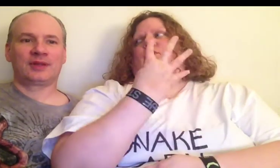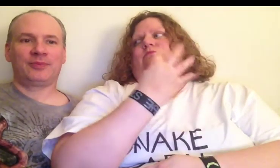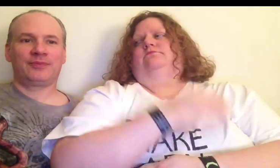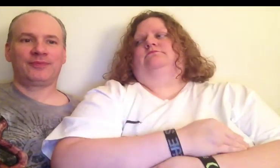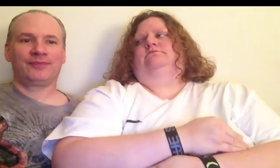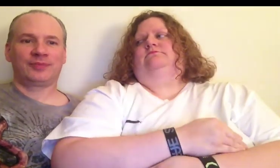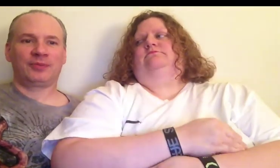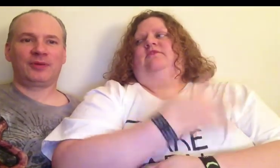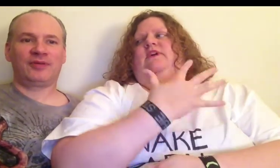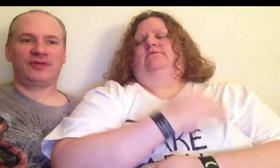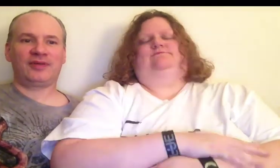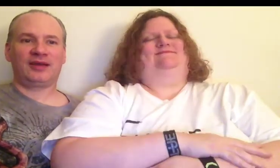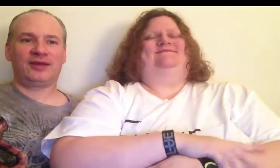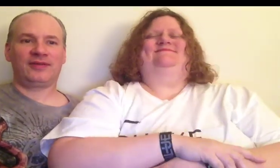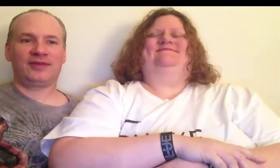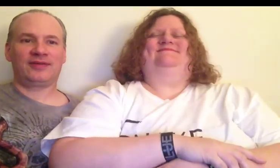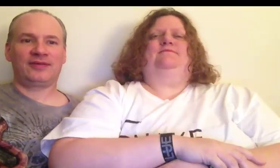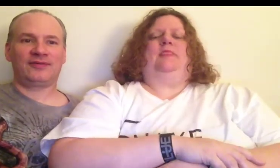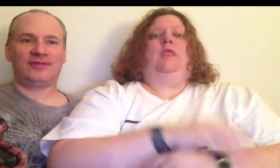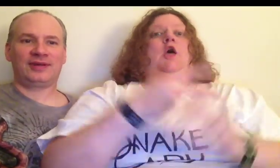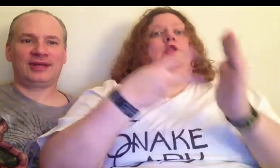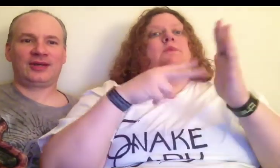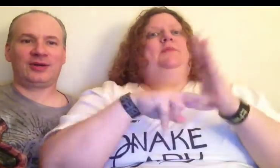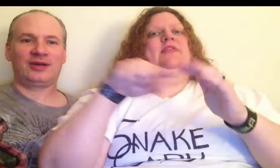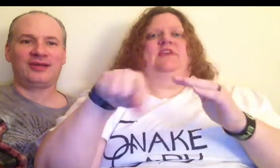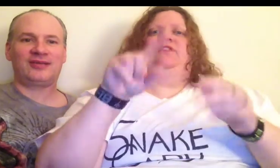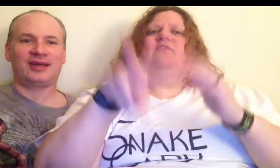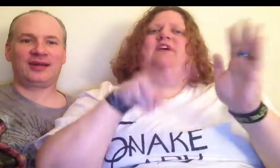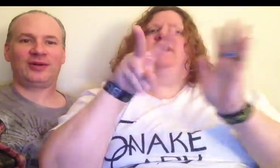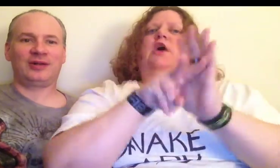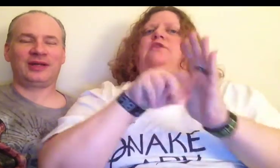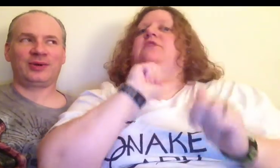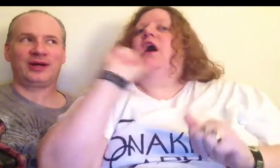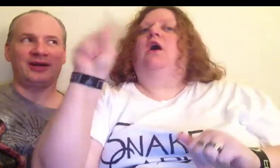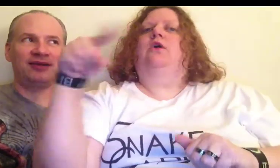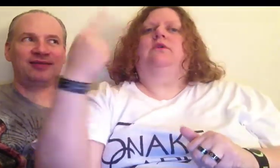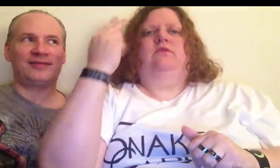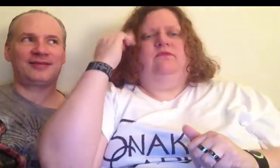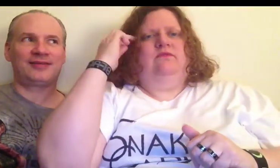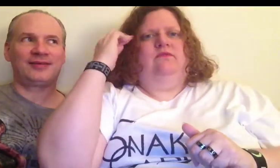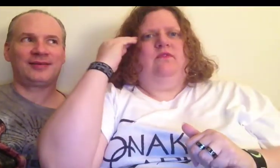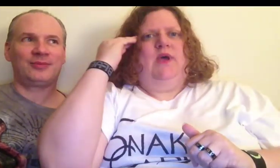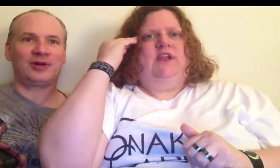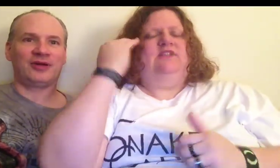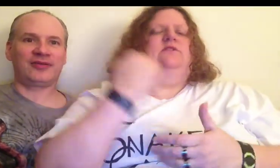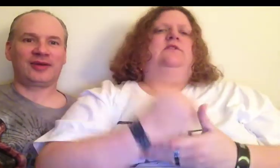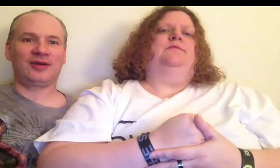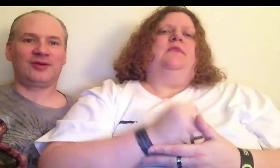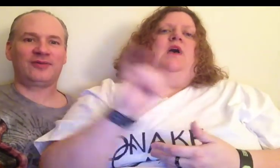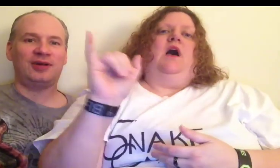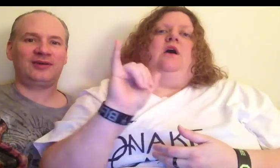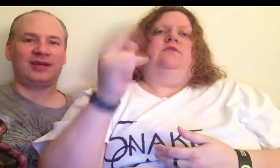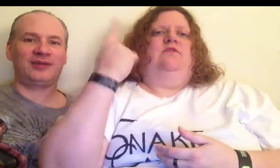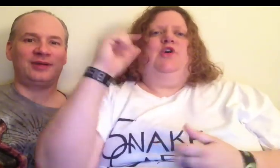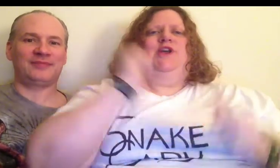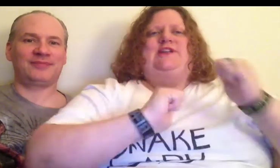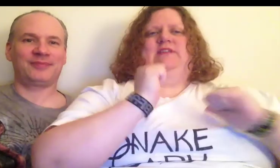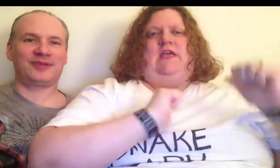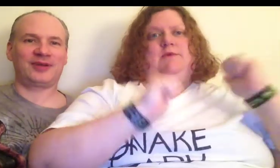The purpose of this video is not only awareness, but also for entertainment. So,